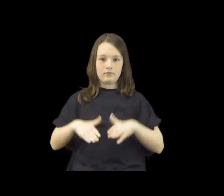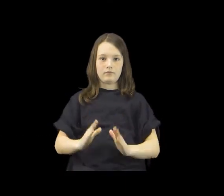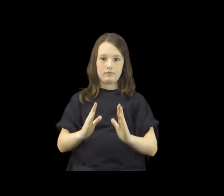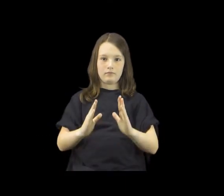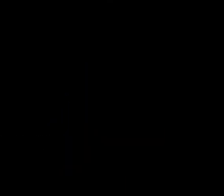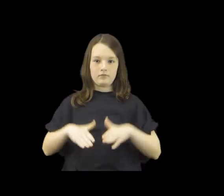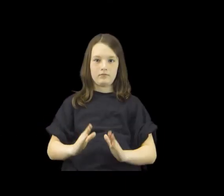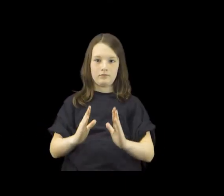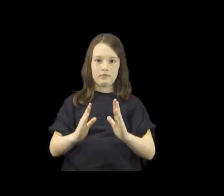If it's working,